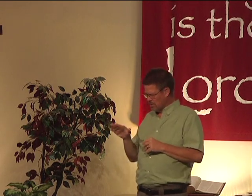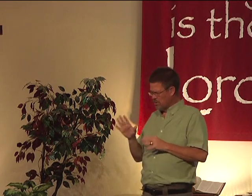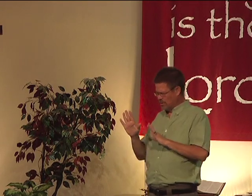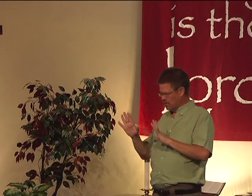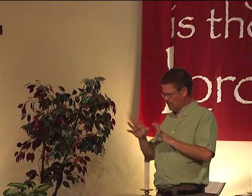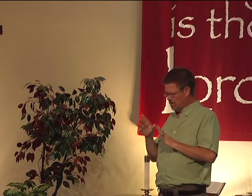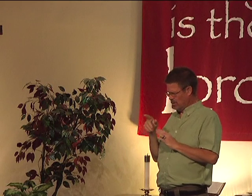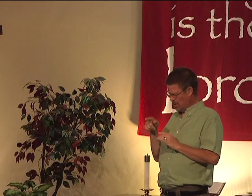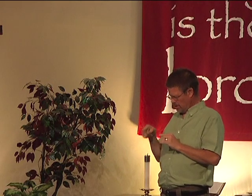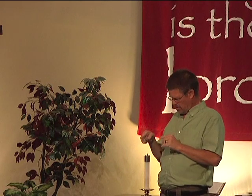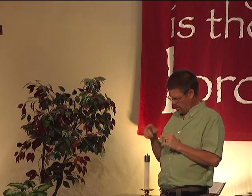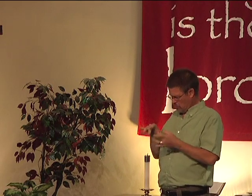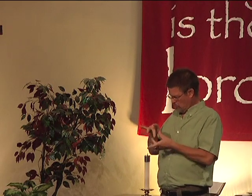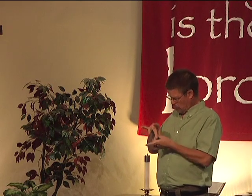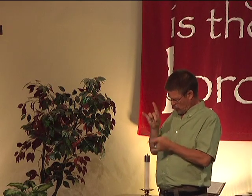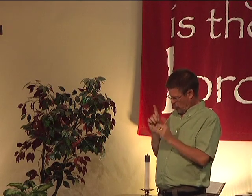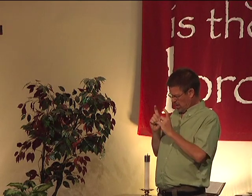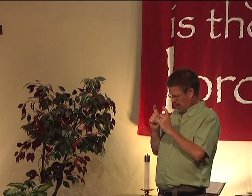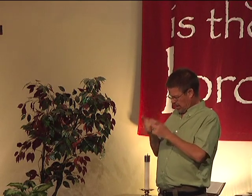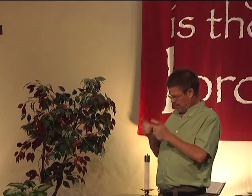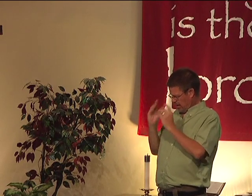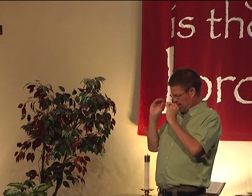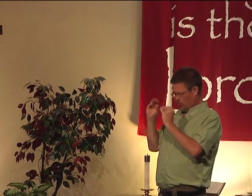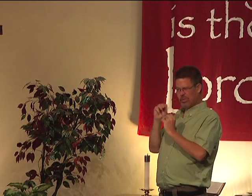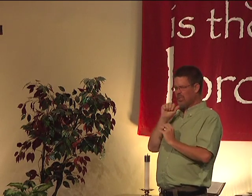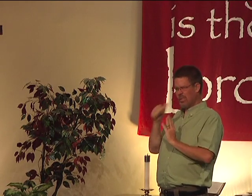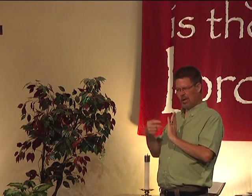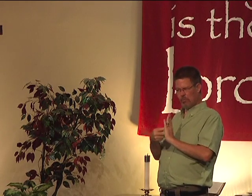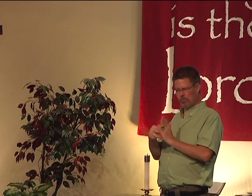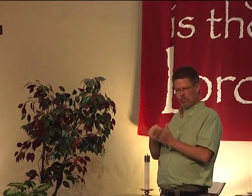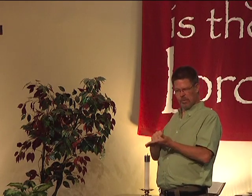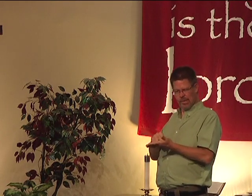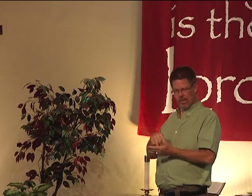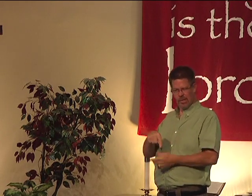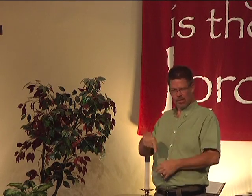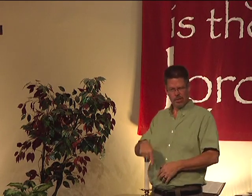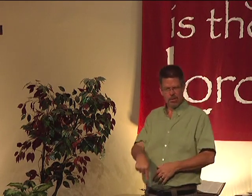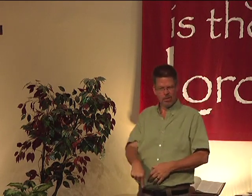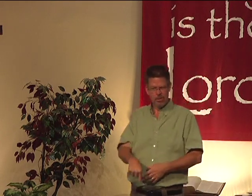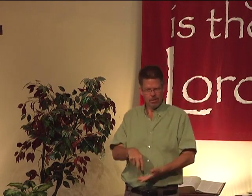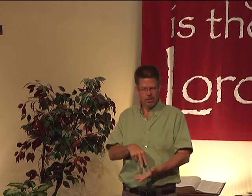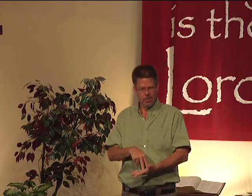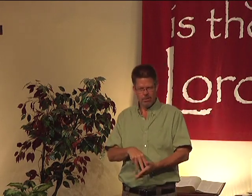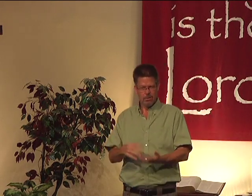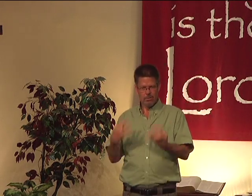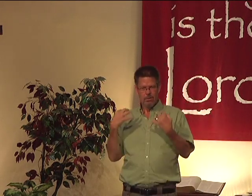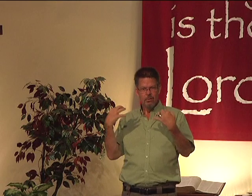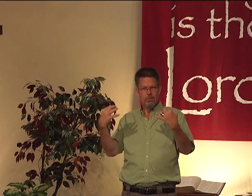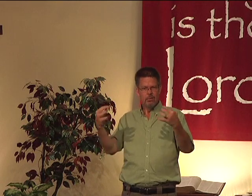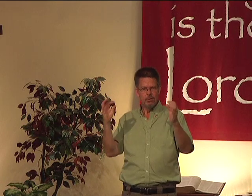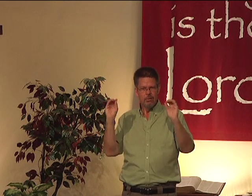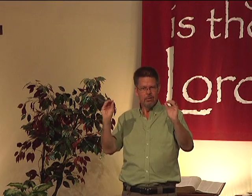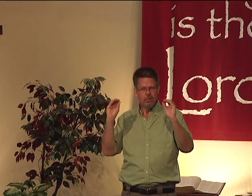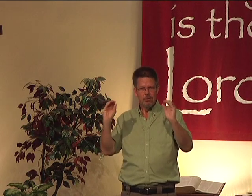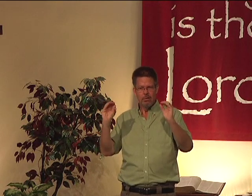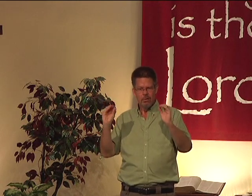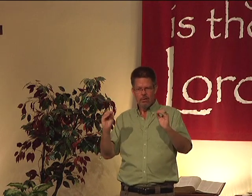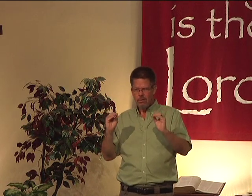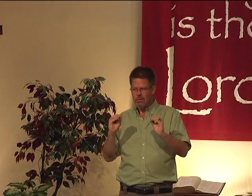So I said to that person, Your spiritual gift for teaching, it doesn't mean that you have to stand up here and have a bunch